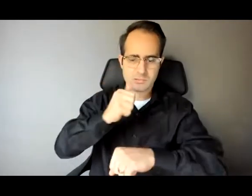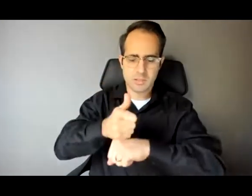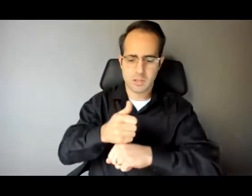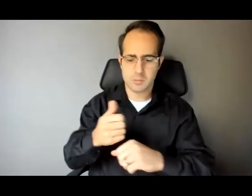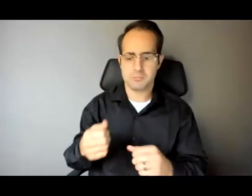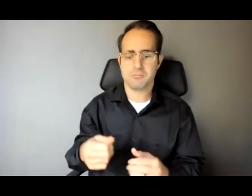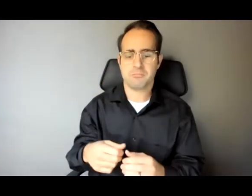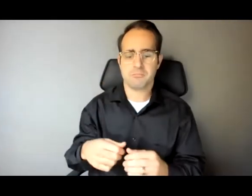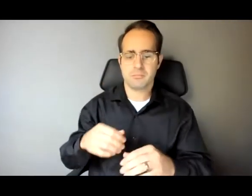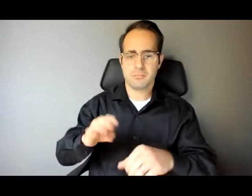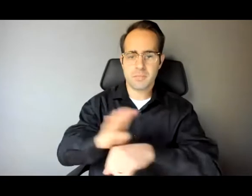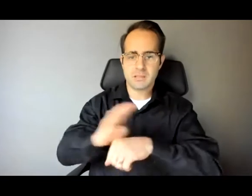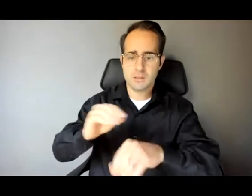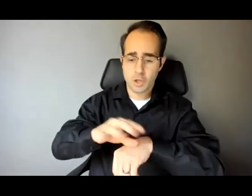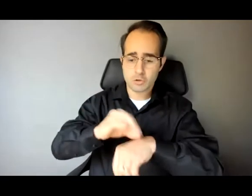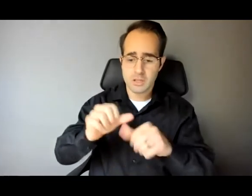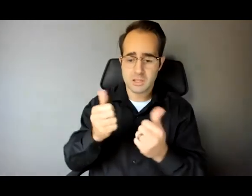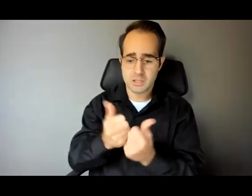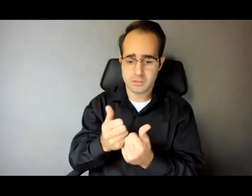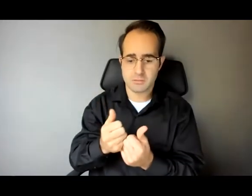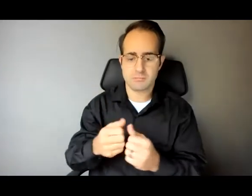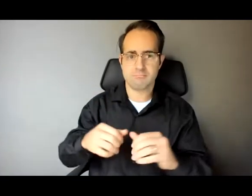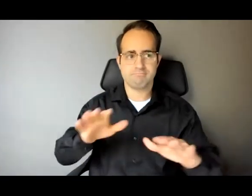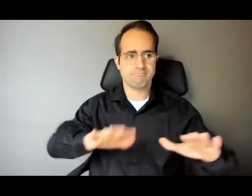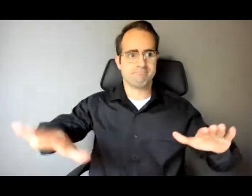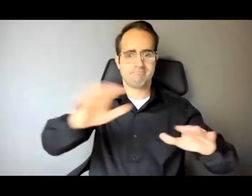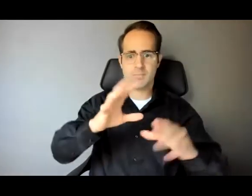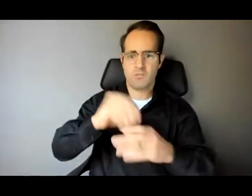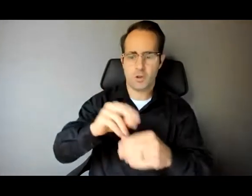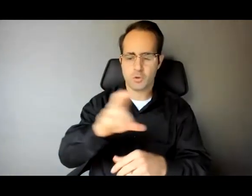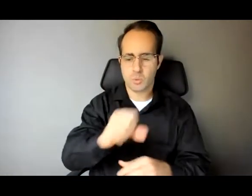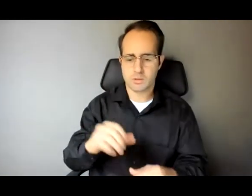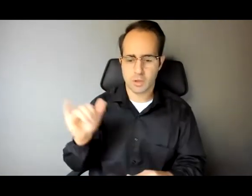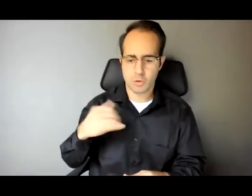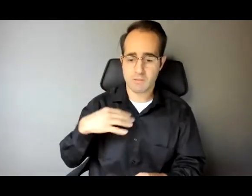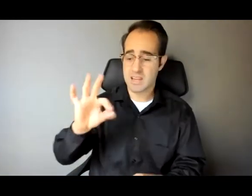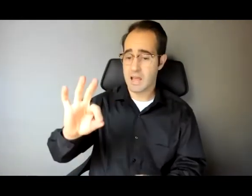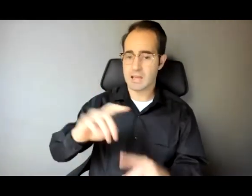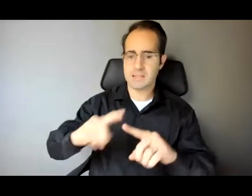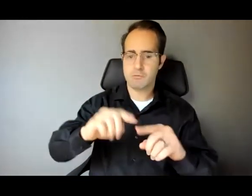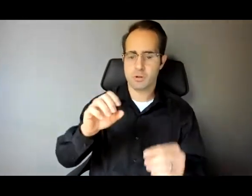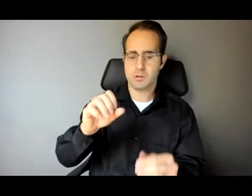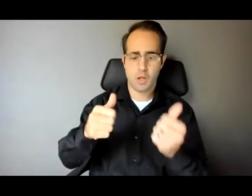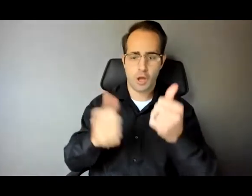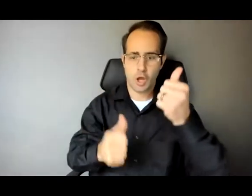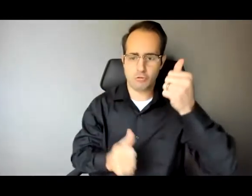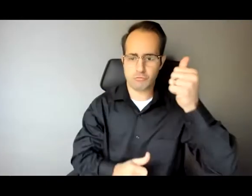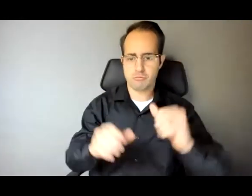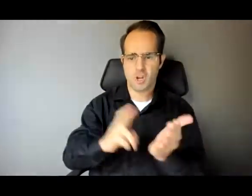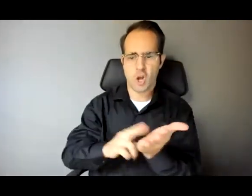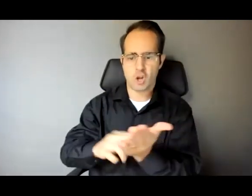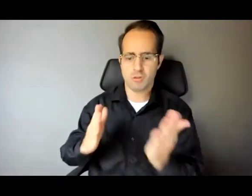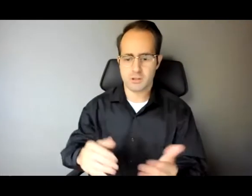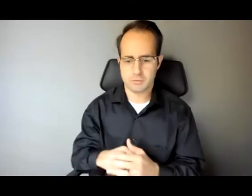subcontractors, and we've raised over $30 million for our nonprofit clients over the last four years. I also founded and served as managing